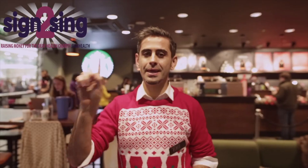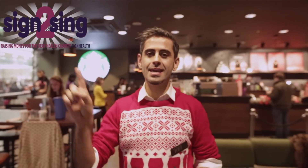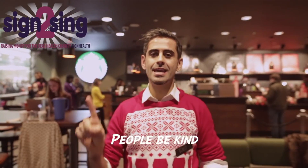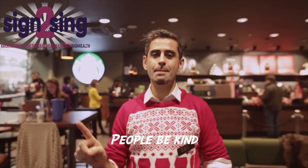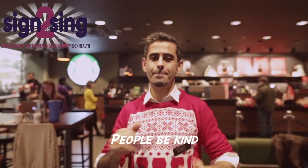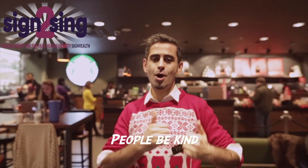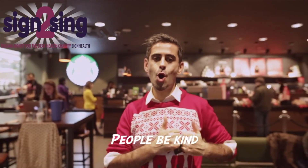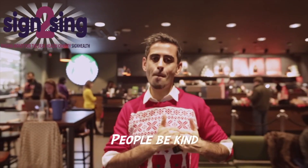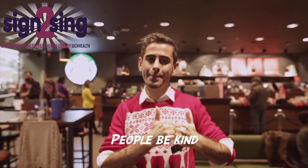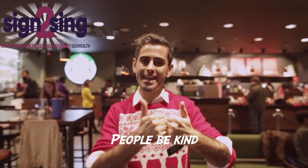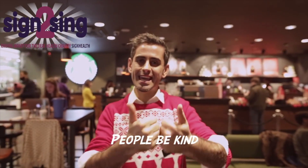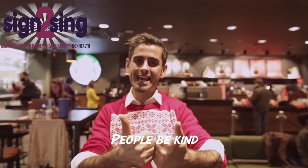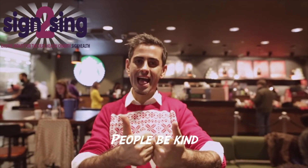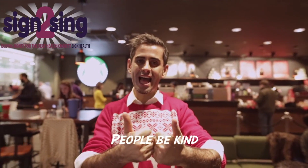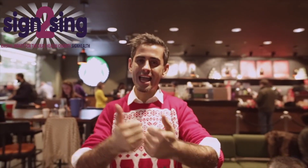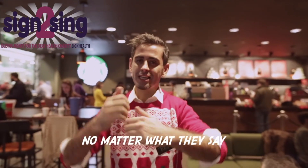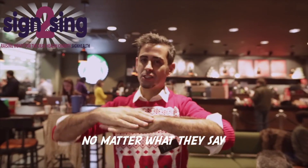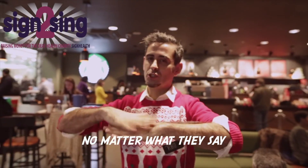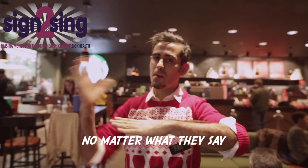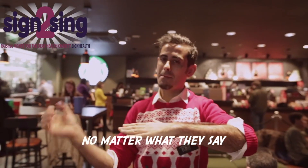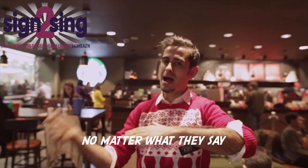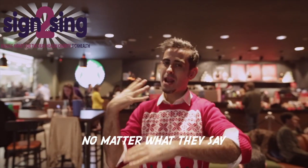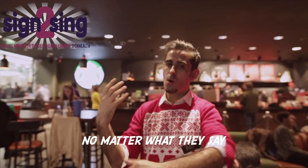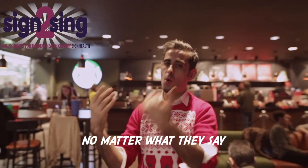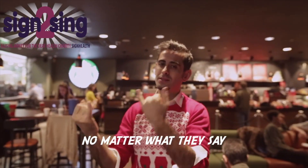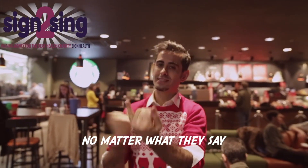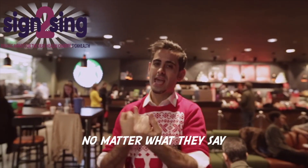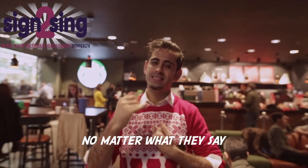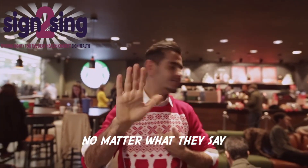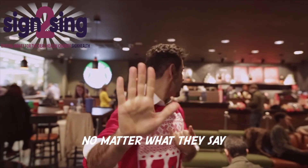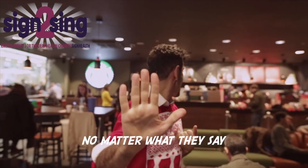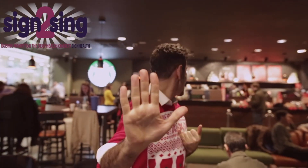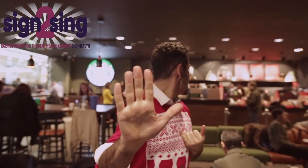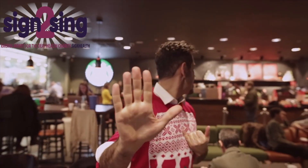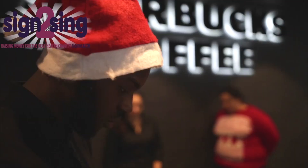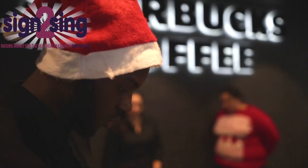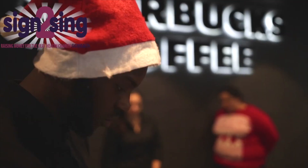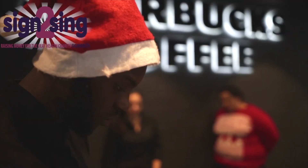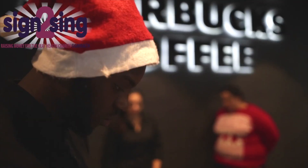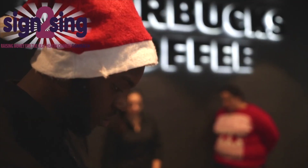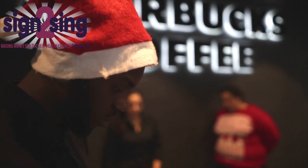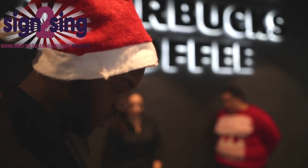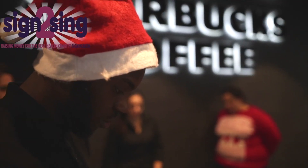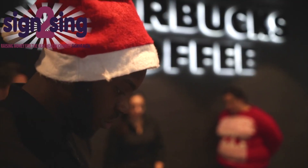People be kind No matter what they say No matter what they